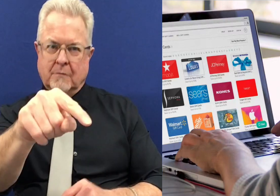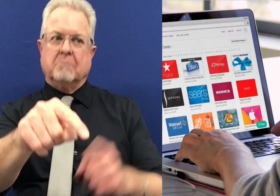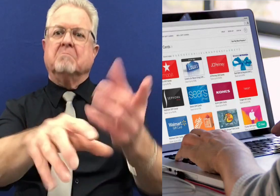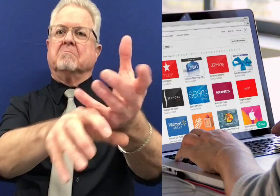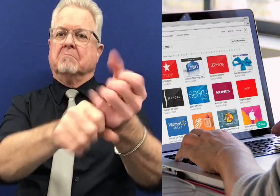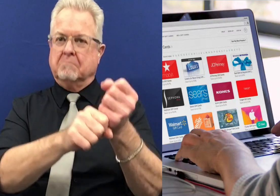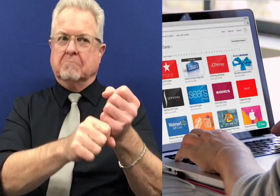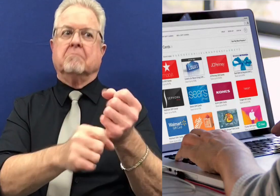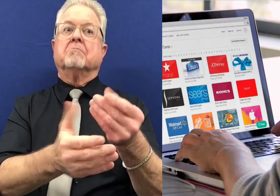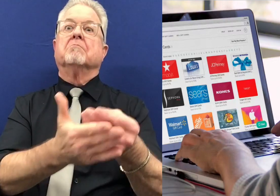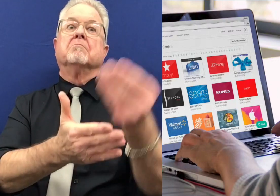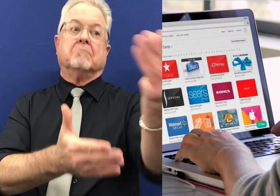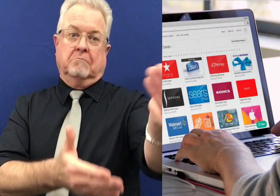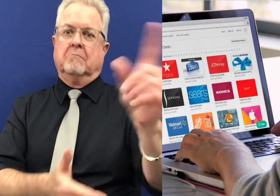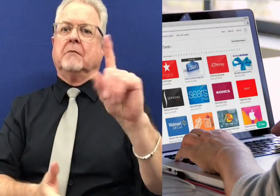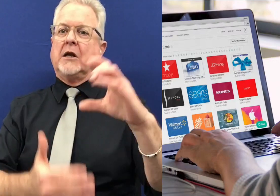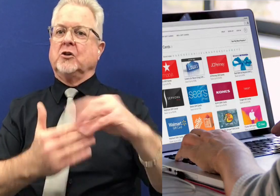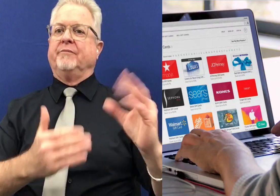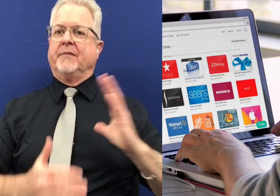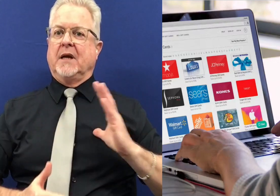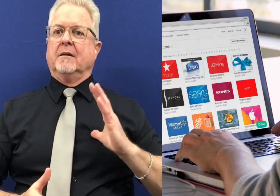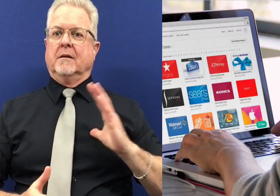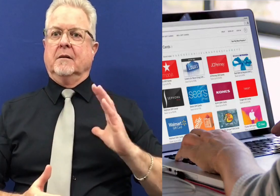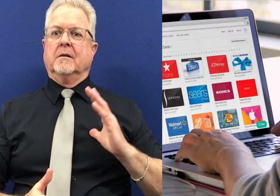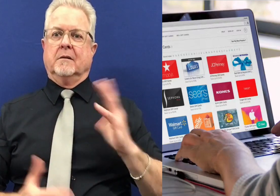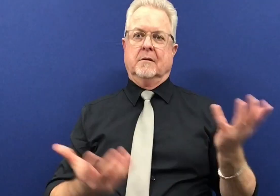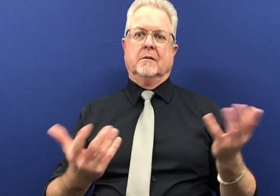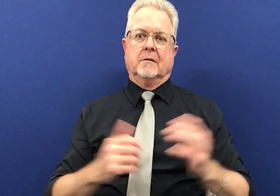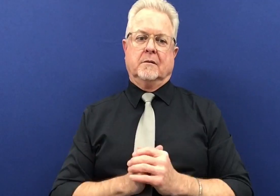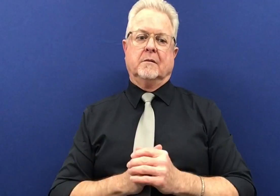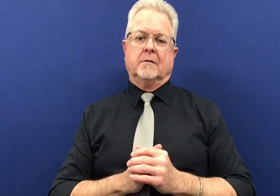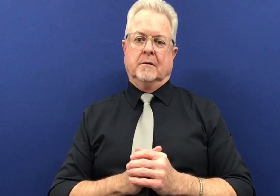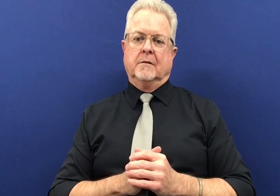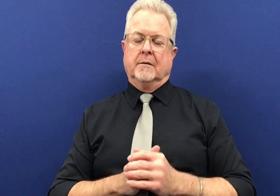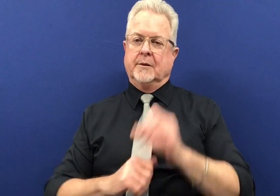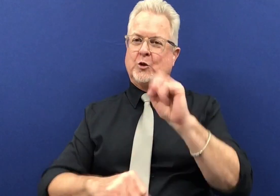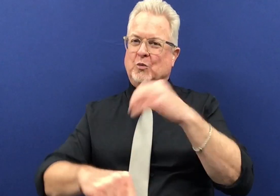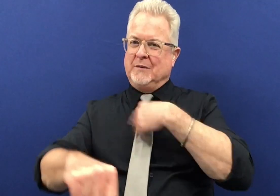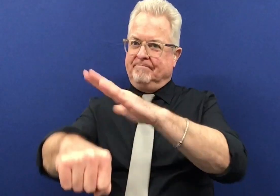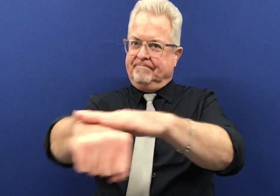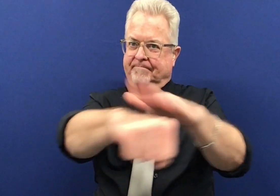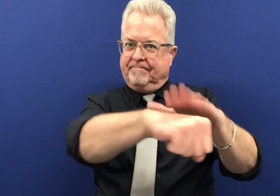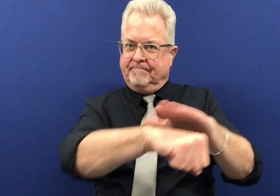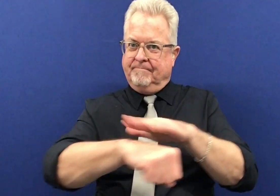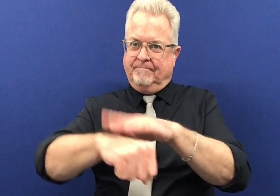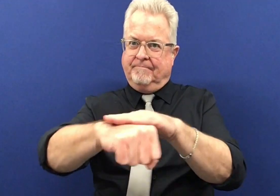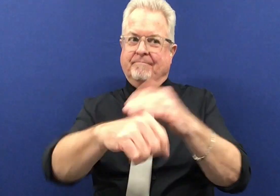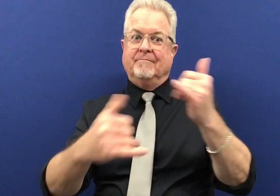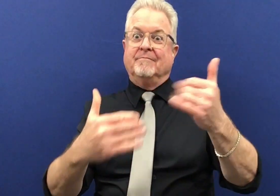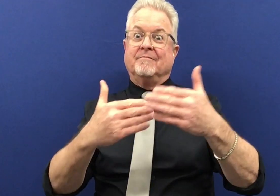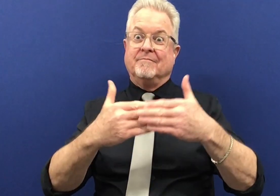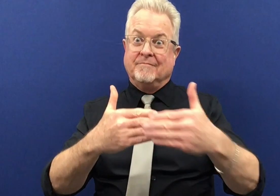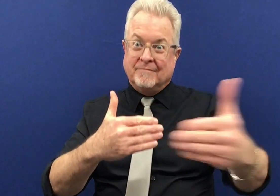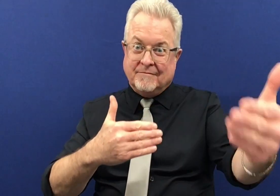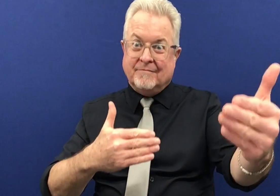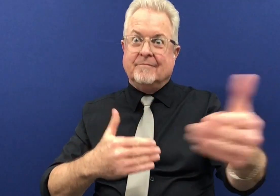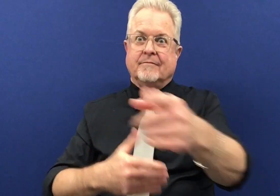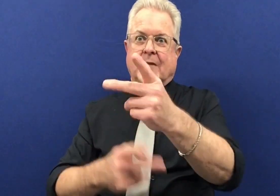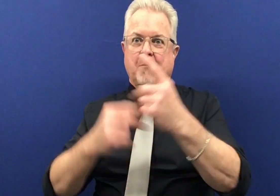and your friend or relative can buy whatever you want them to buy with that gift